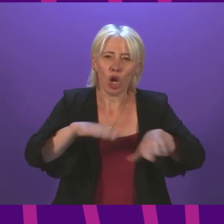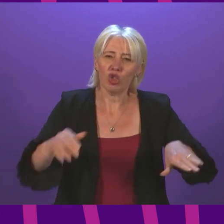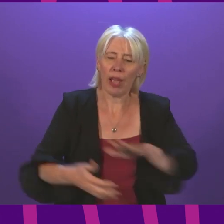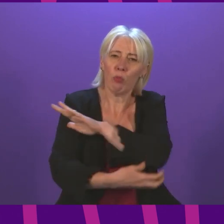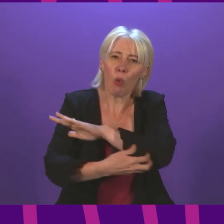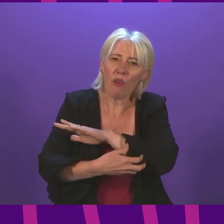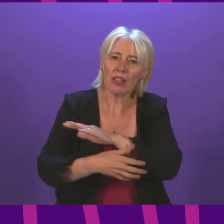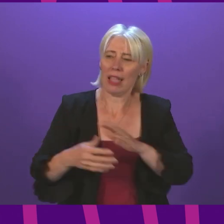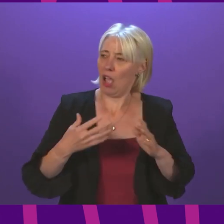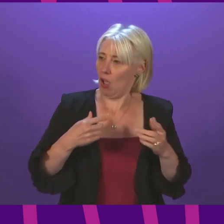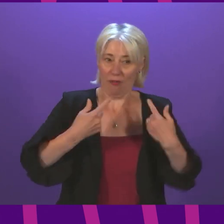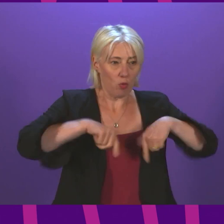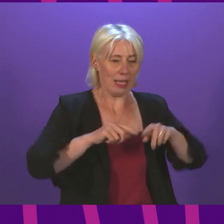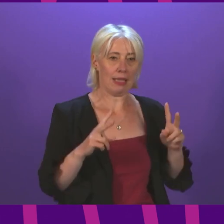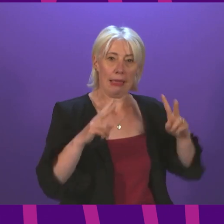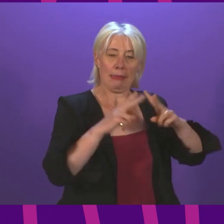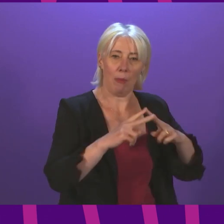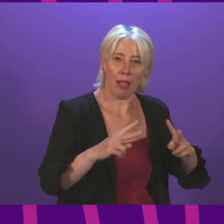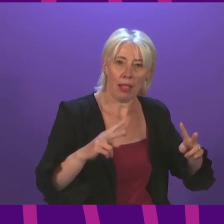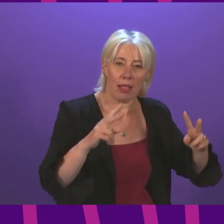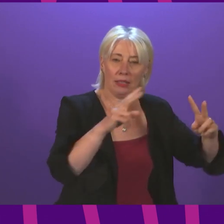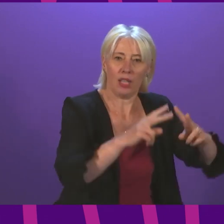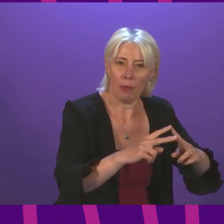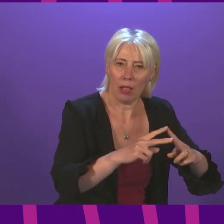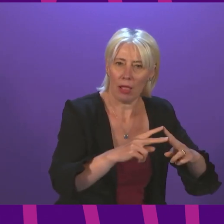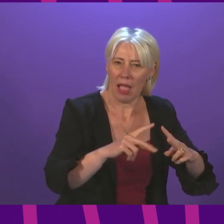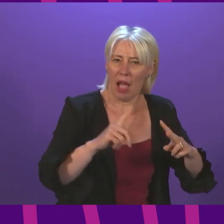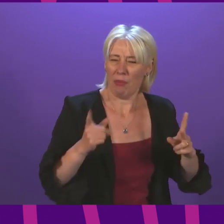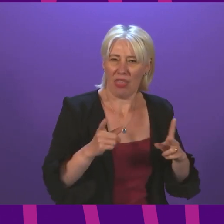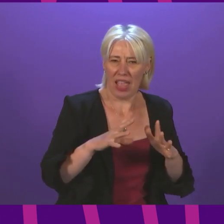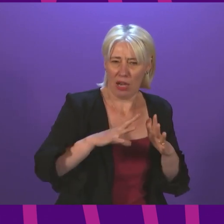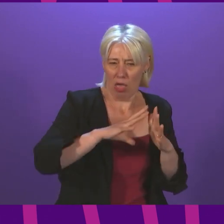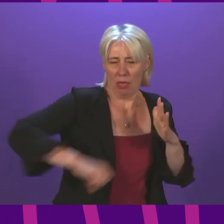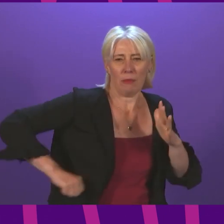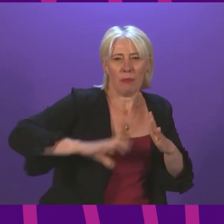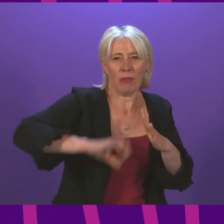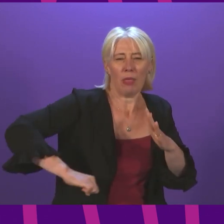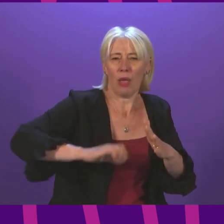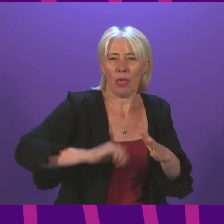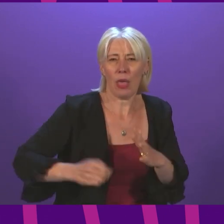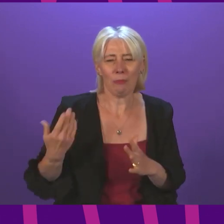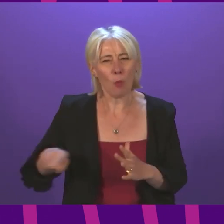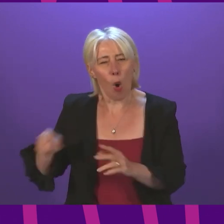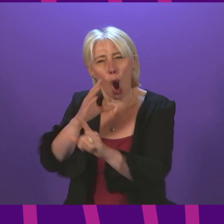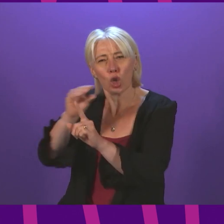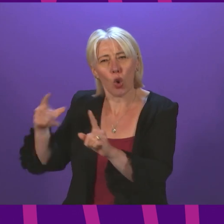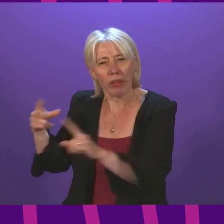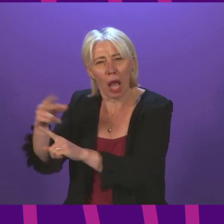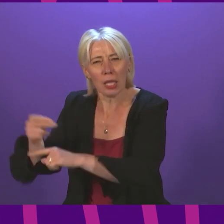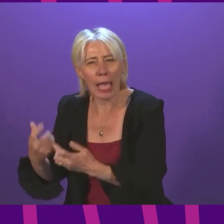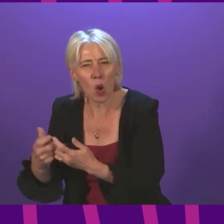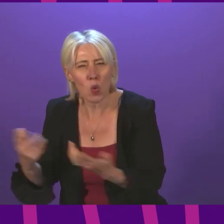increase, every doubling of the Scottish Child Payment ends up being sucked into the growing black hole of yet more Tory cuts?